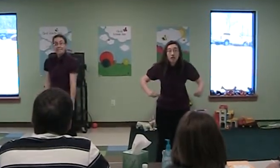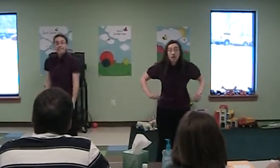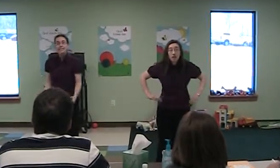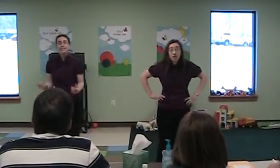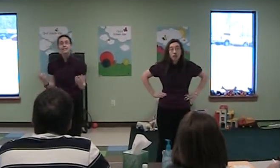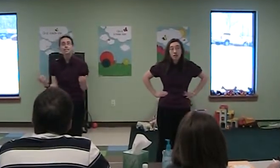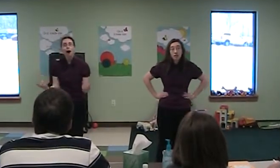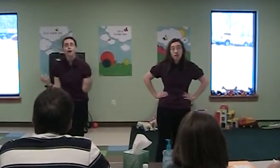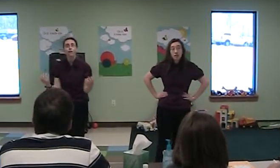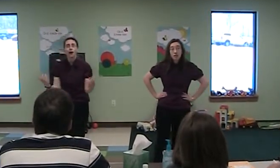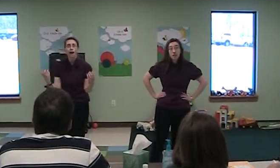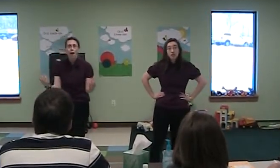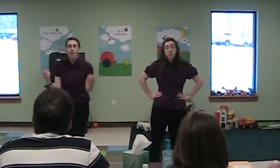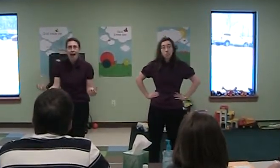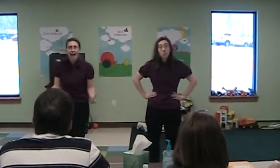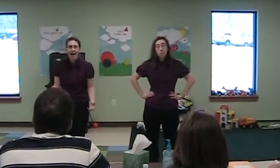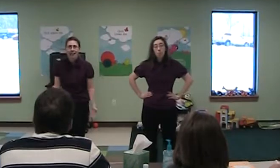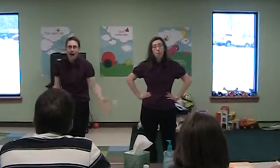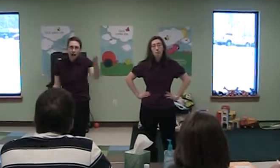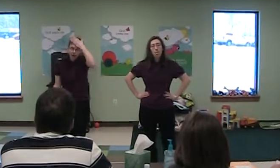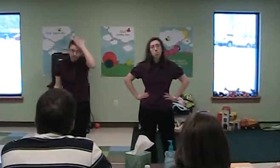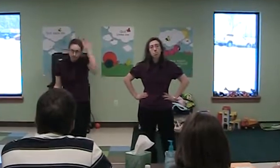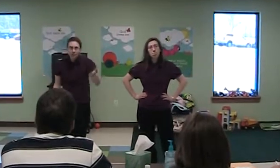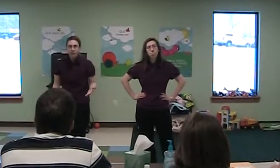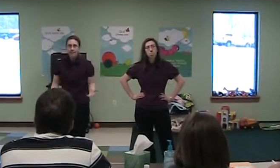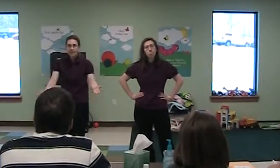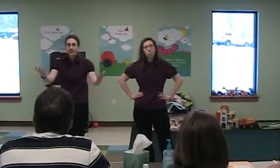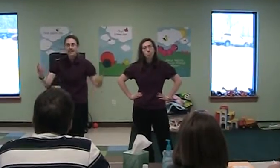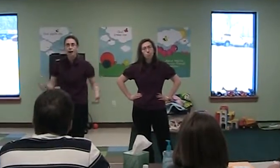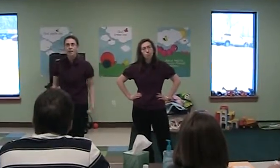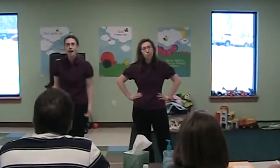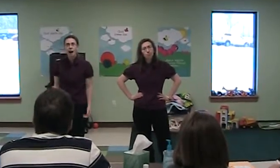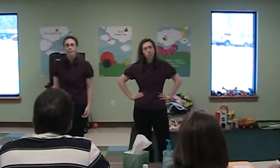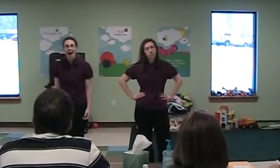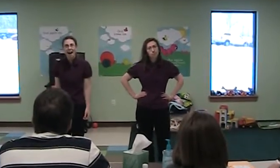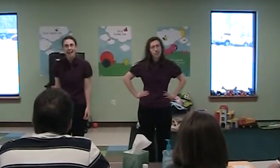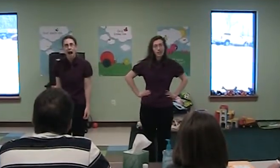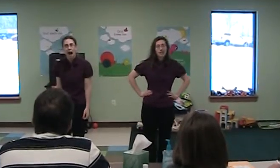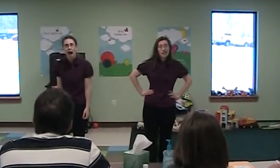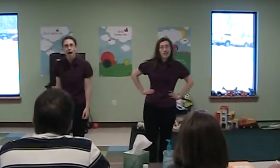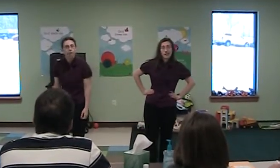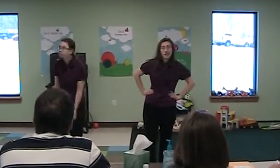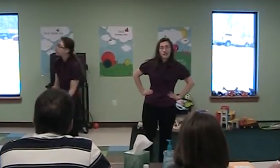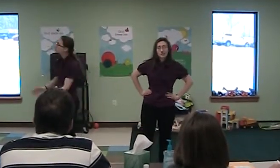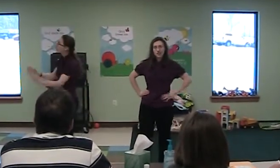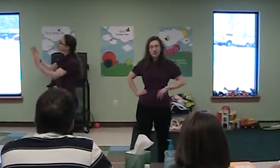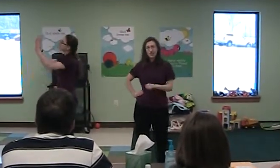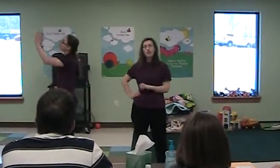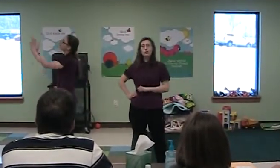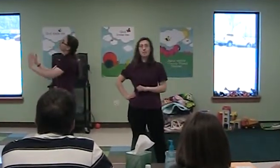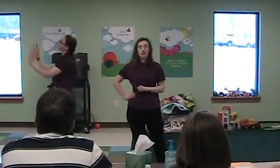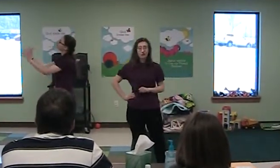Discover America! Discover America! Discover America!